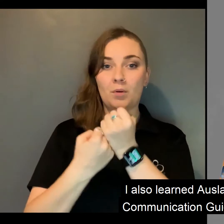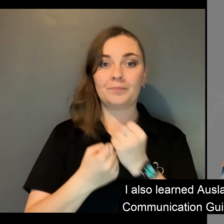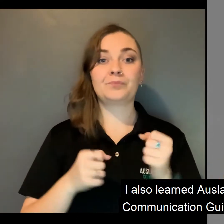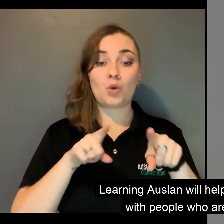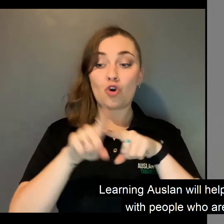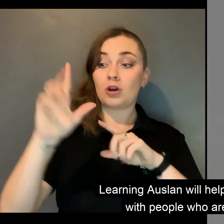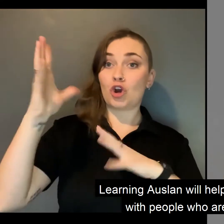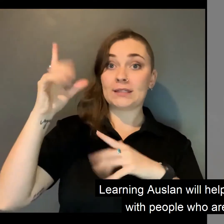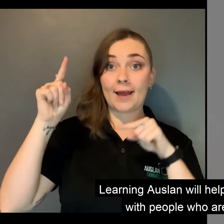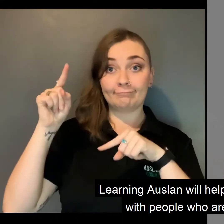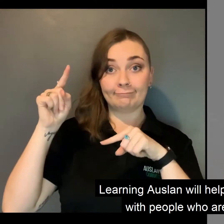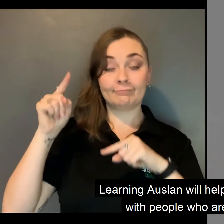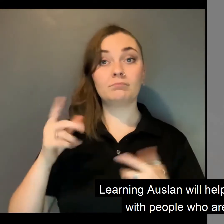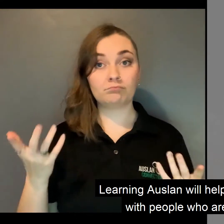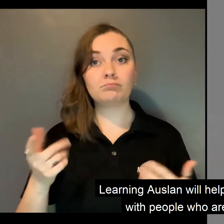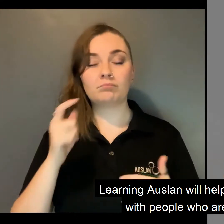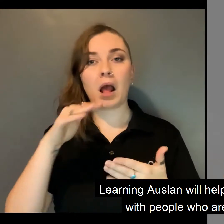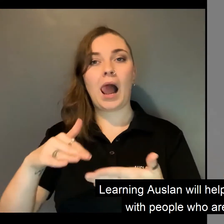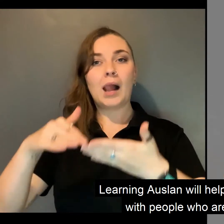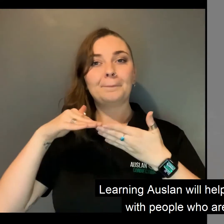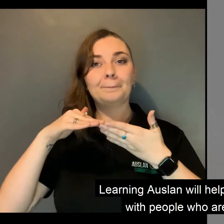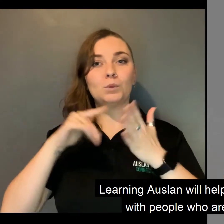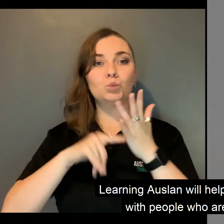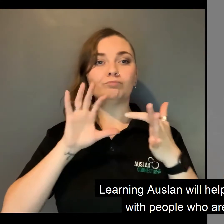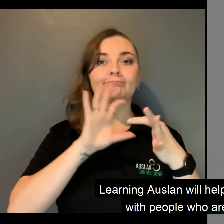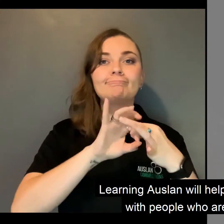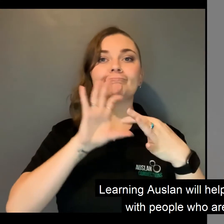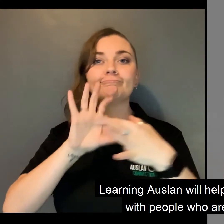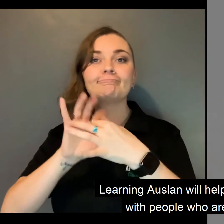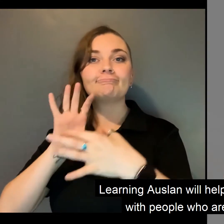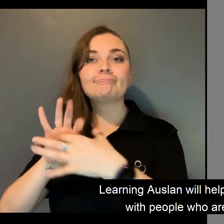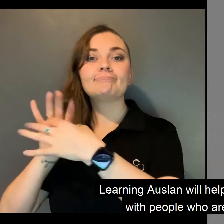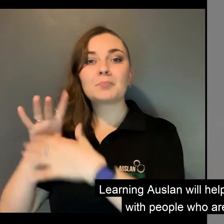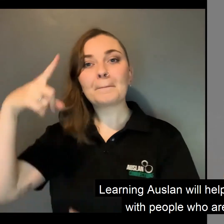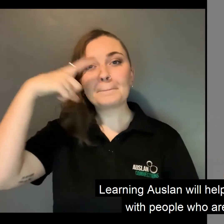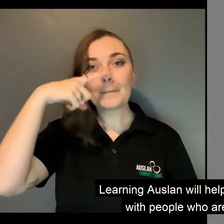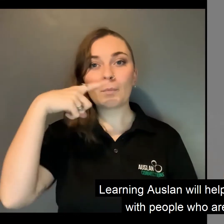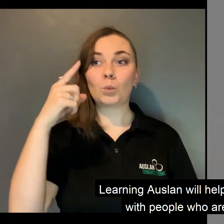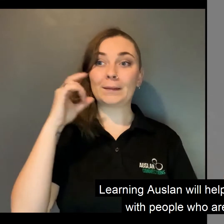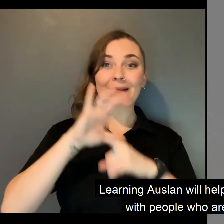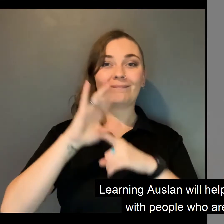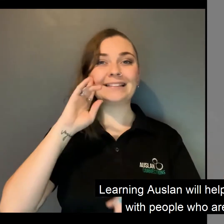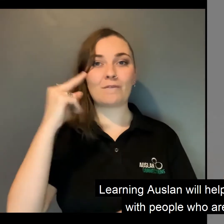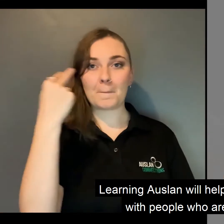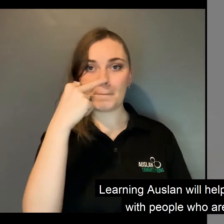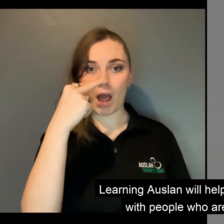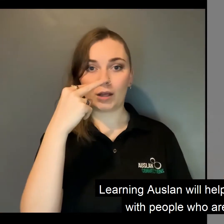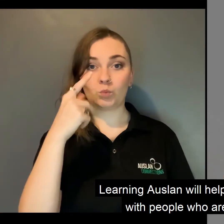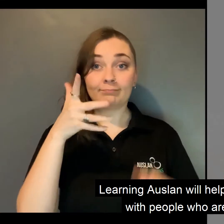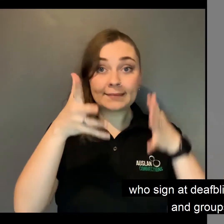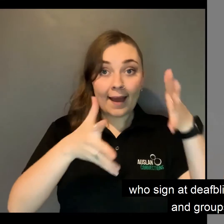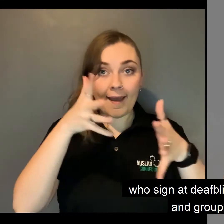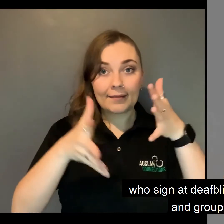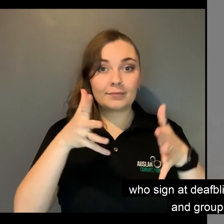support. Learning Auslan will help me to connect with people who are deafblind,